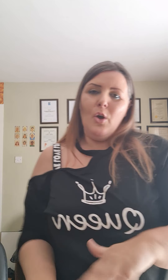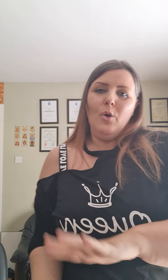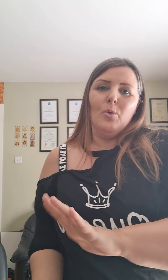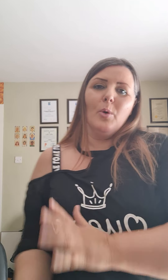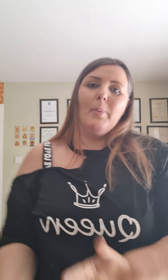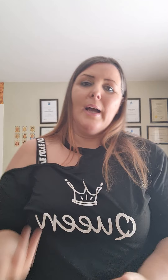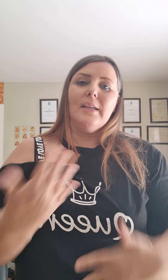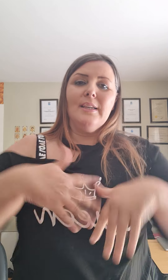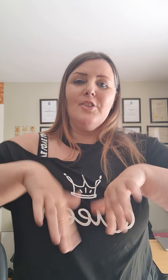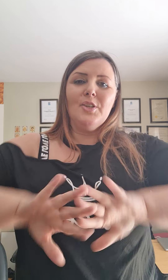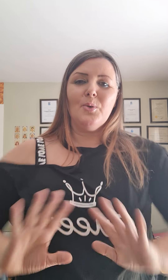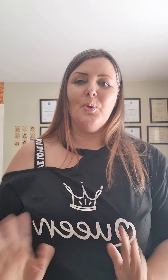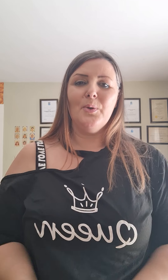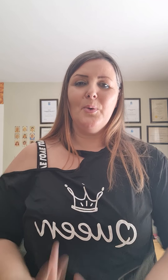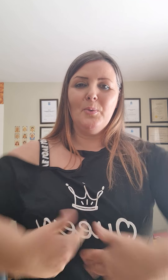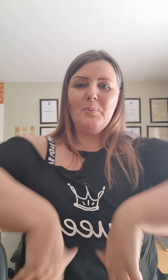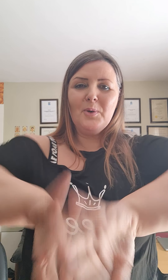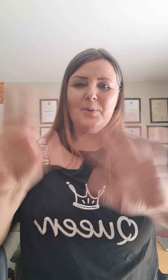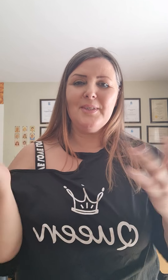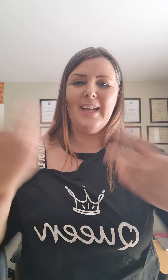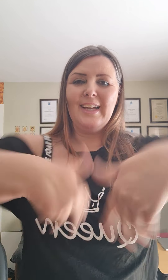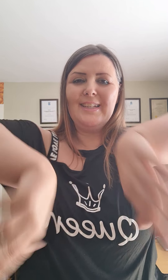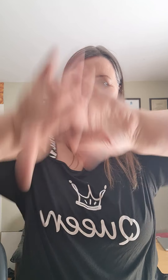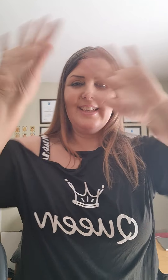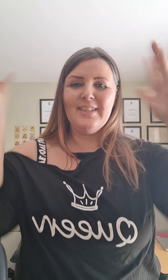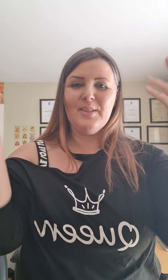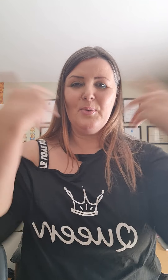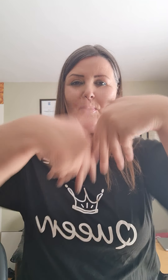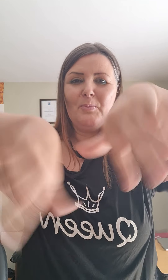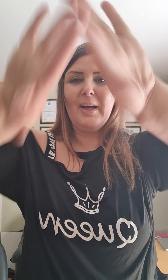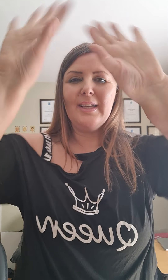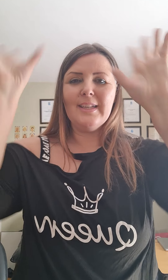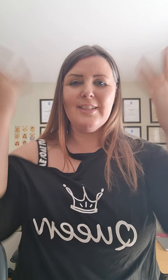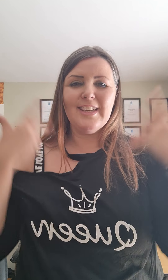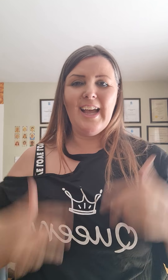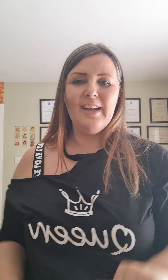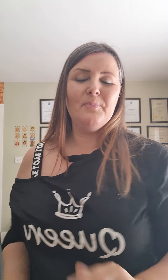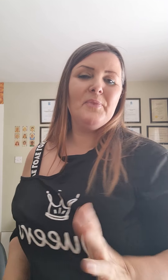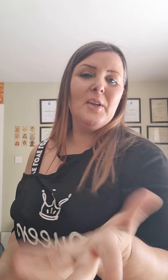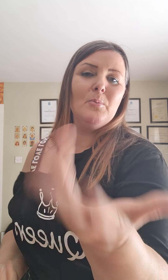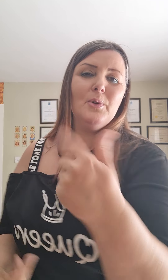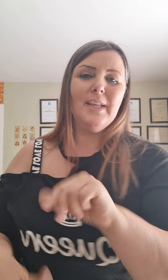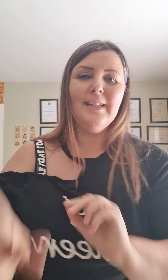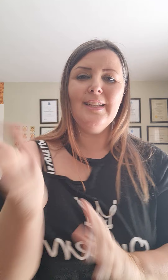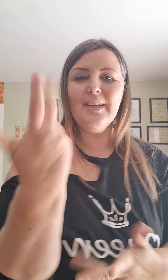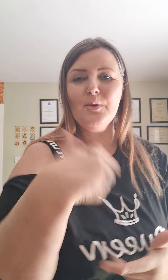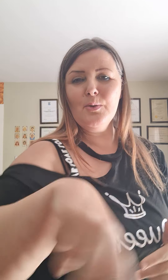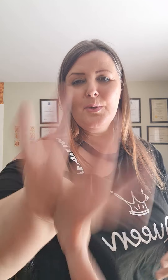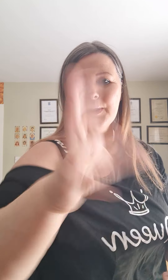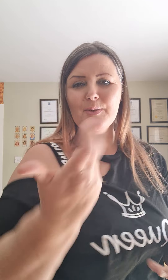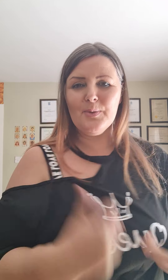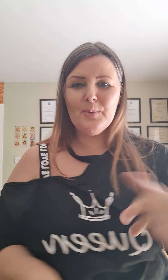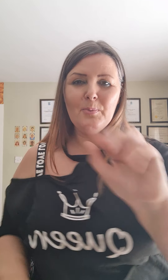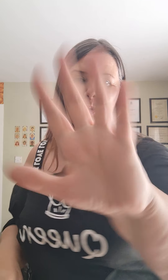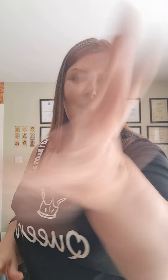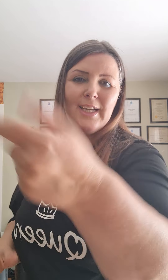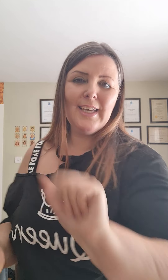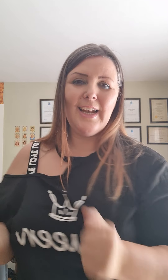or by each corner is a place for the theater group or so to do the camera